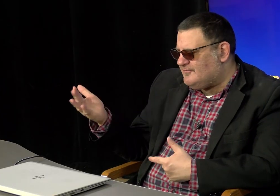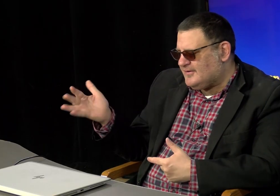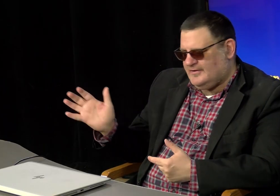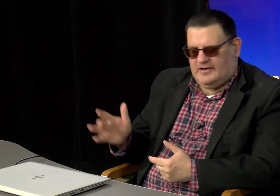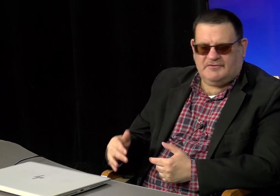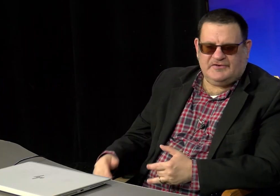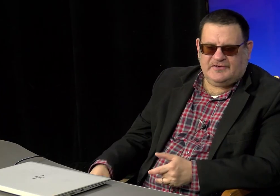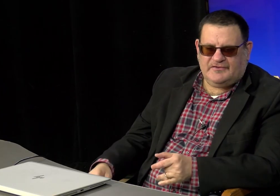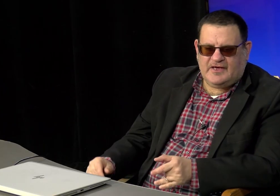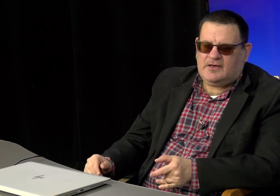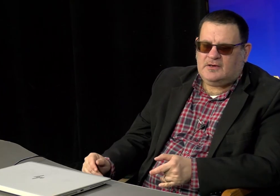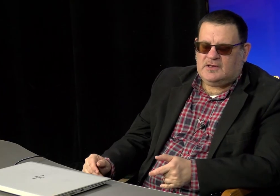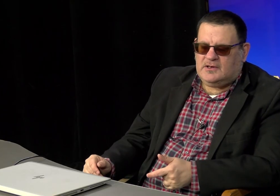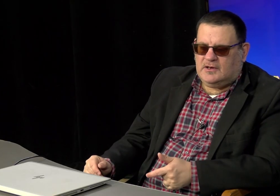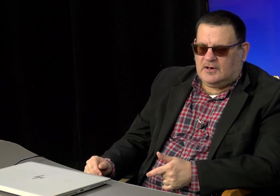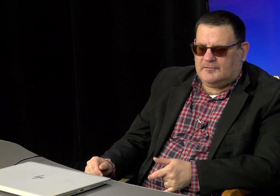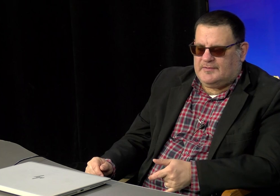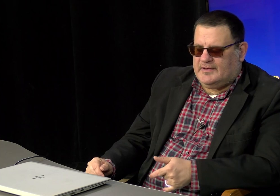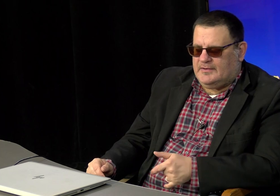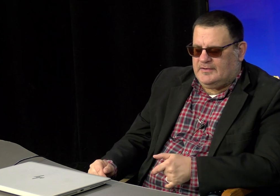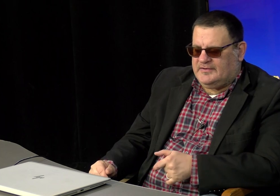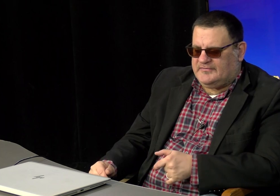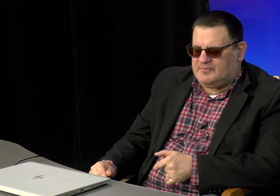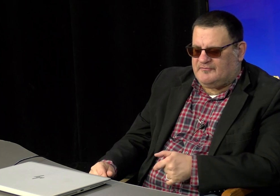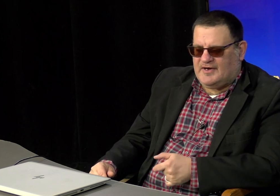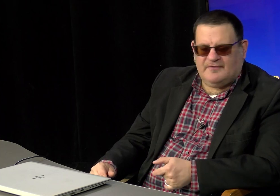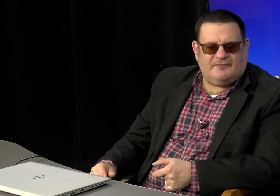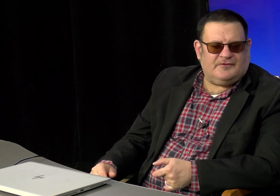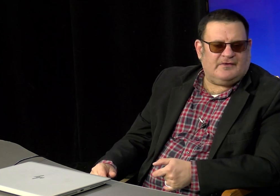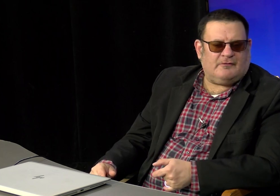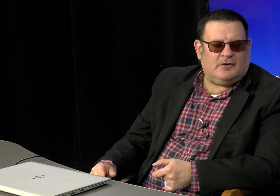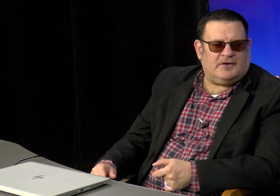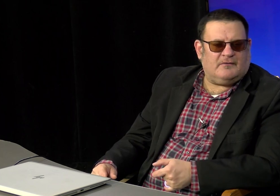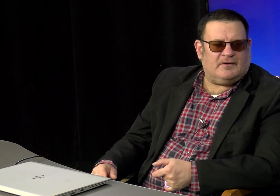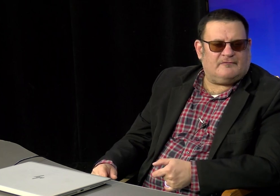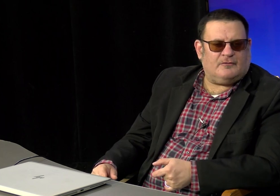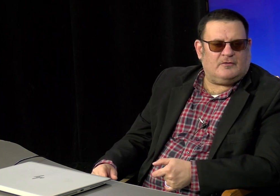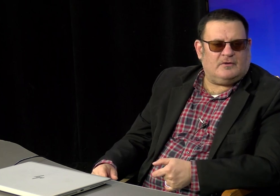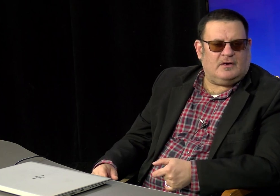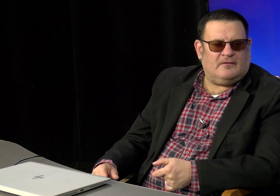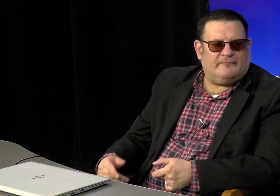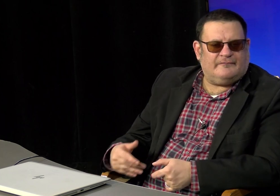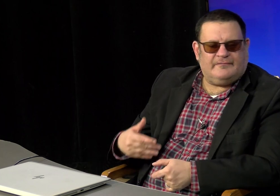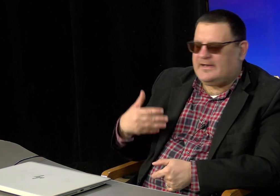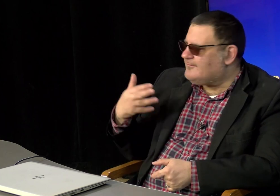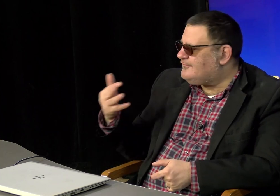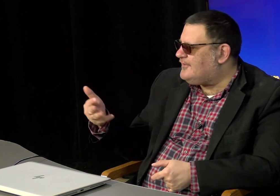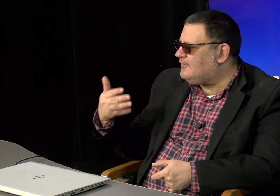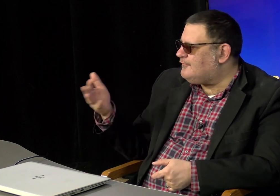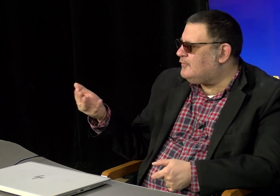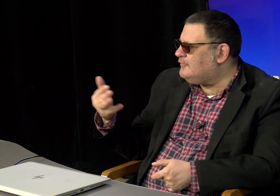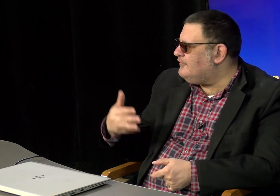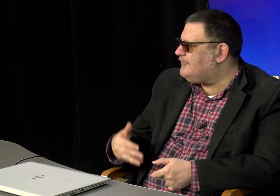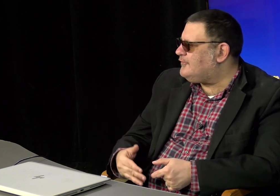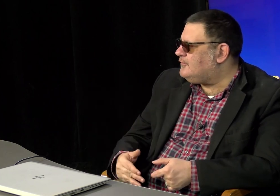technology that, uh, is provided for deaf or hard of hearing for, um, like telephones or